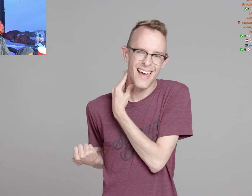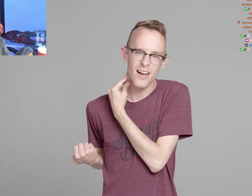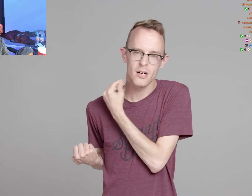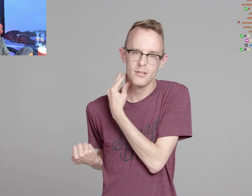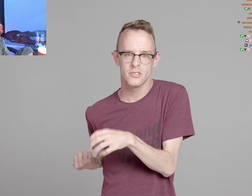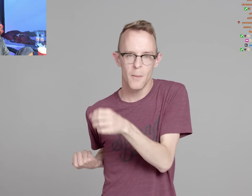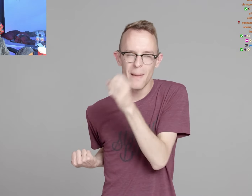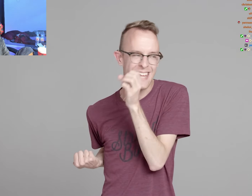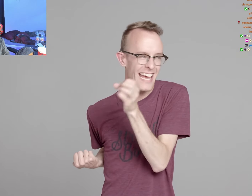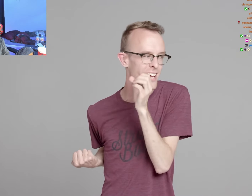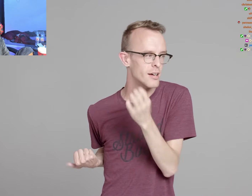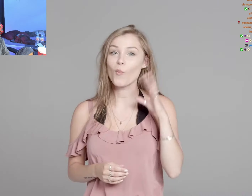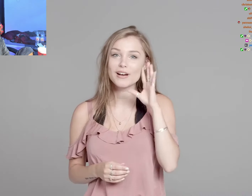neck My I